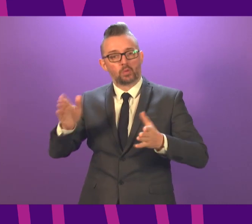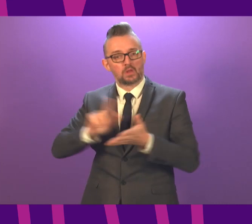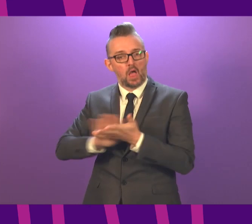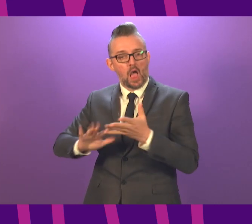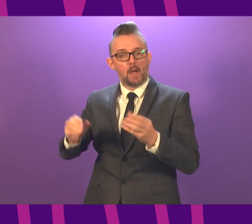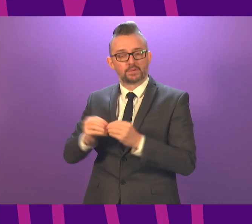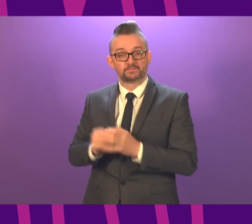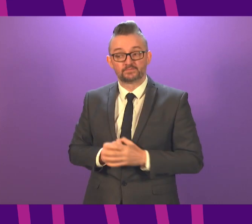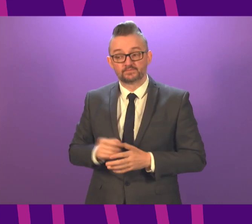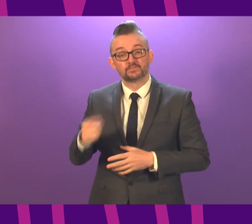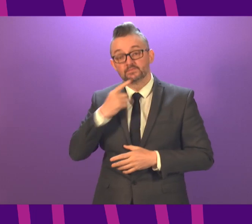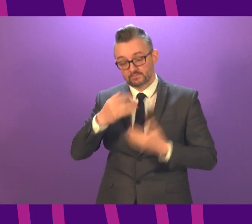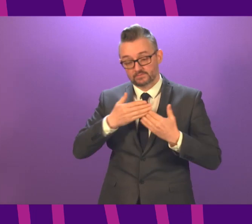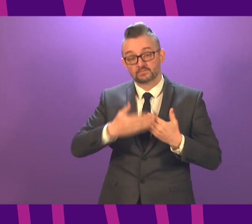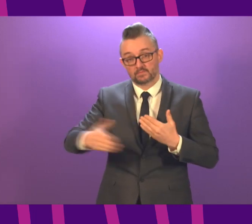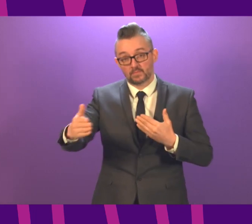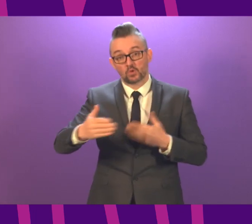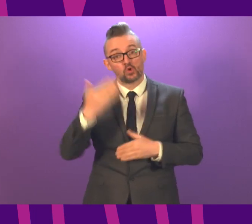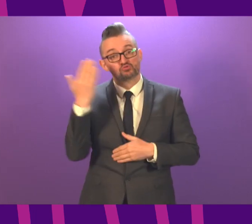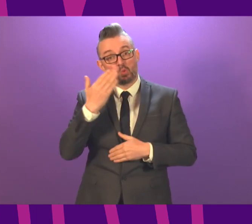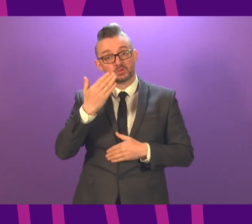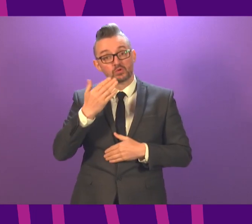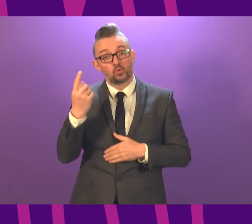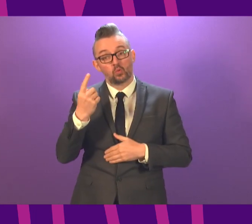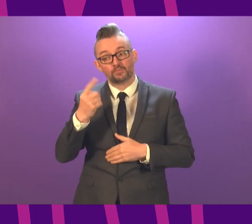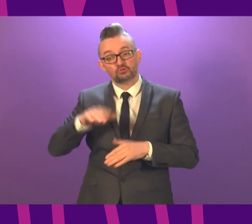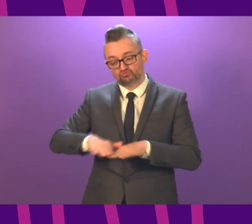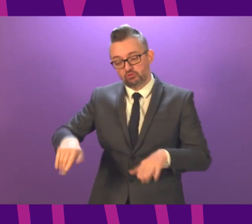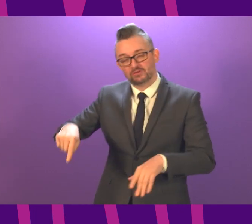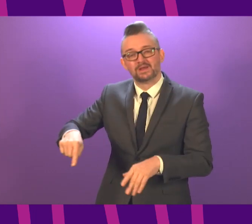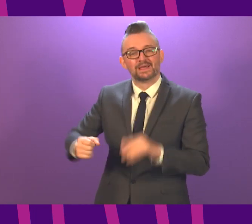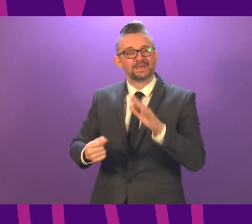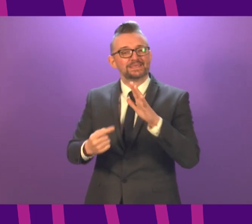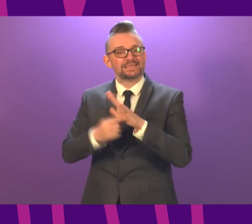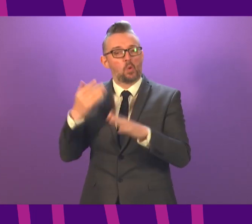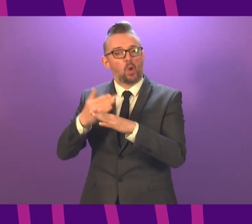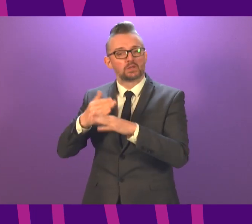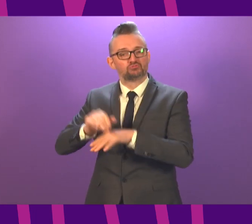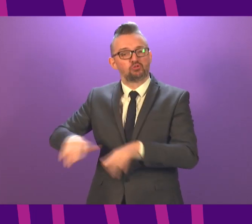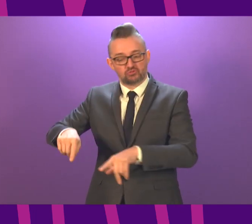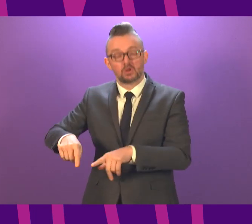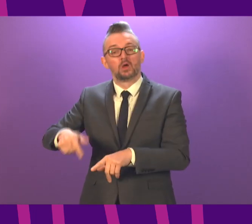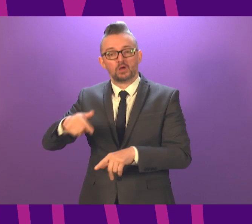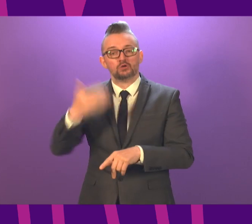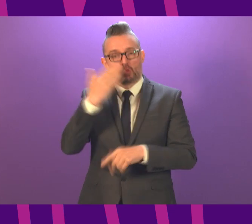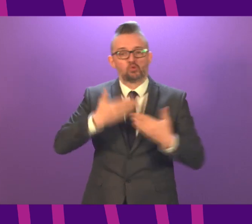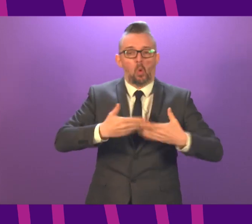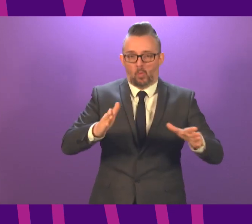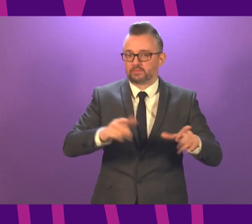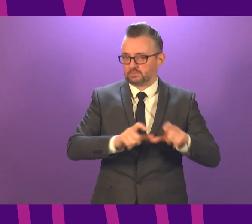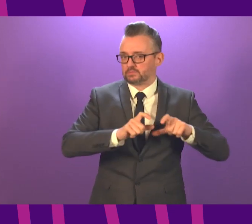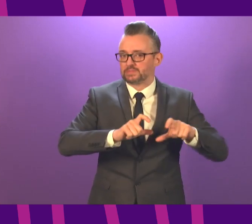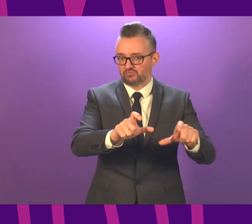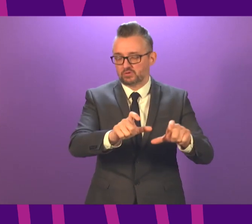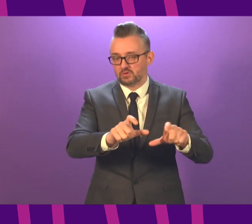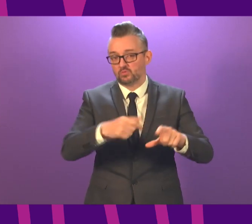Schools will remain open for the children of key workers and for vulnerable children, and teachers will be part of that. We